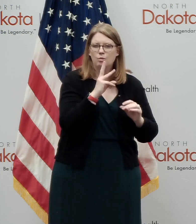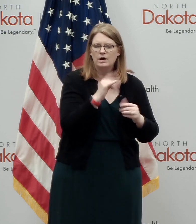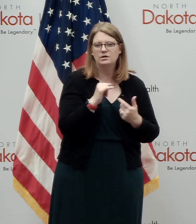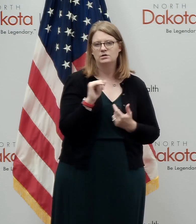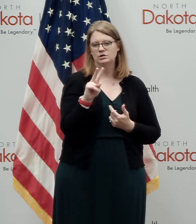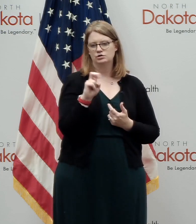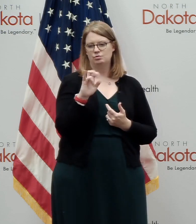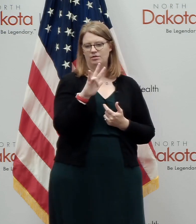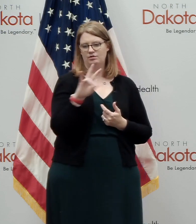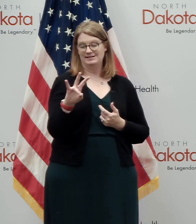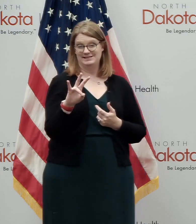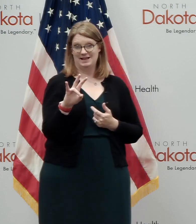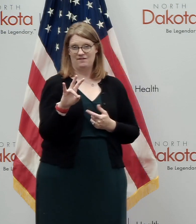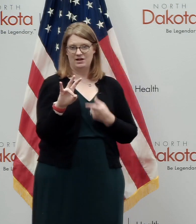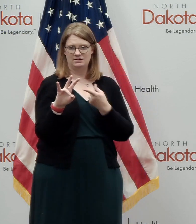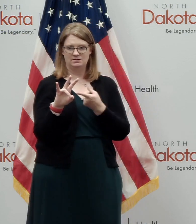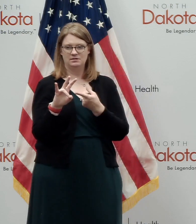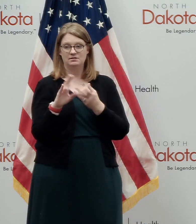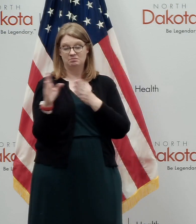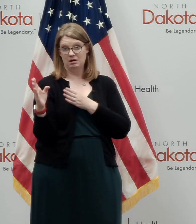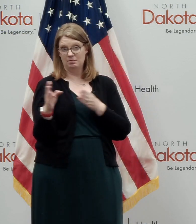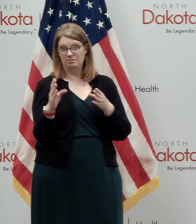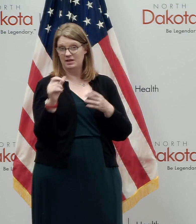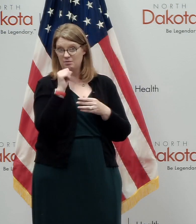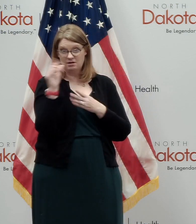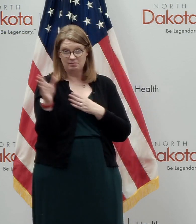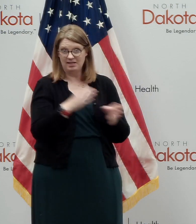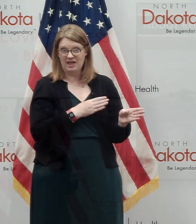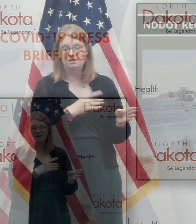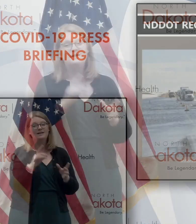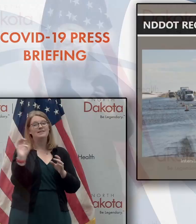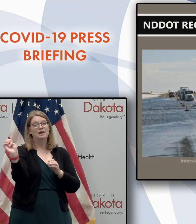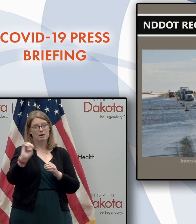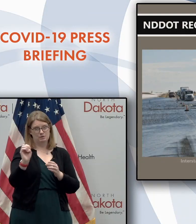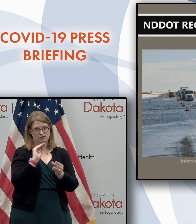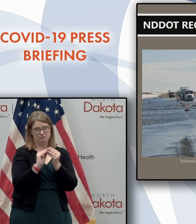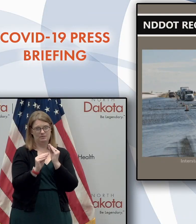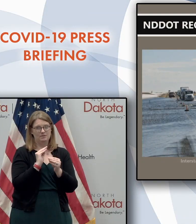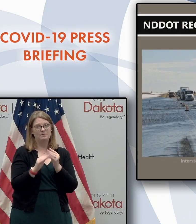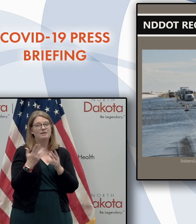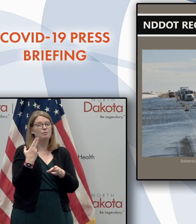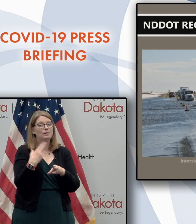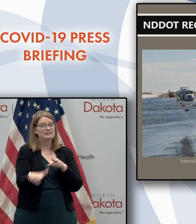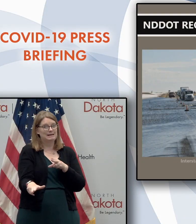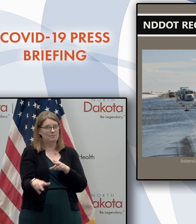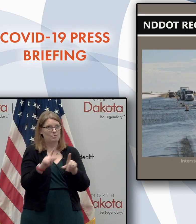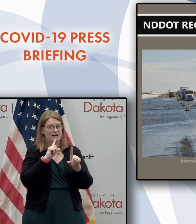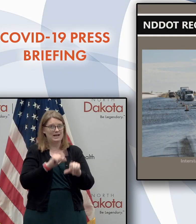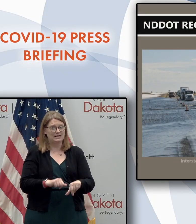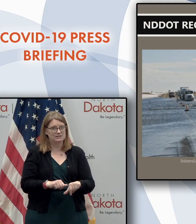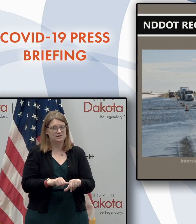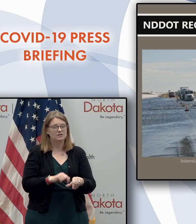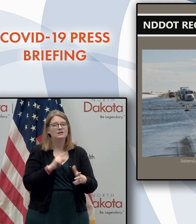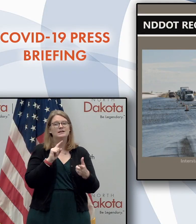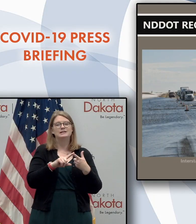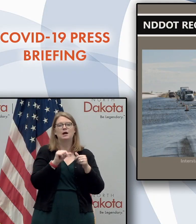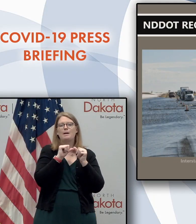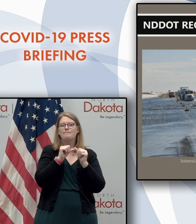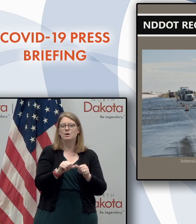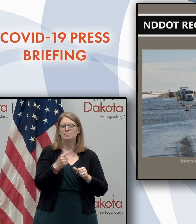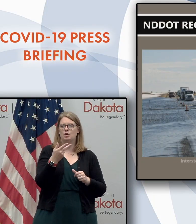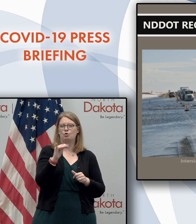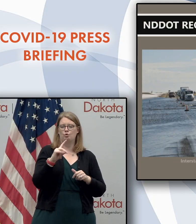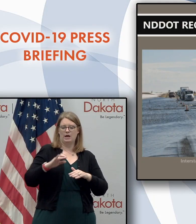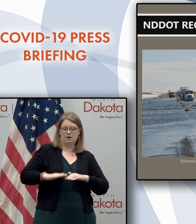237, they weren't planned. They were emergency repairs, which may have only been a temporary solution until a permanent grade raise could be